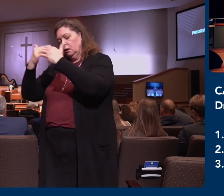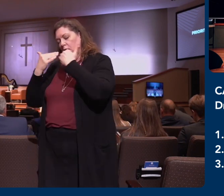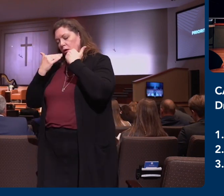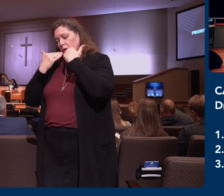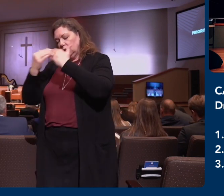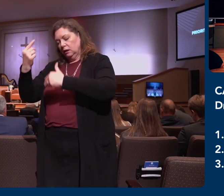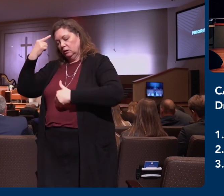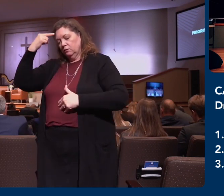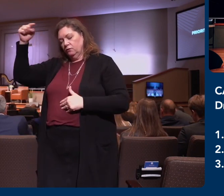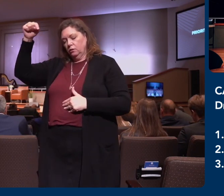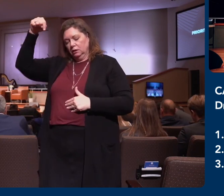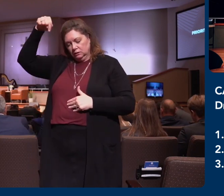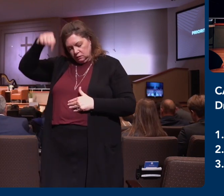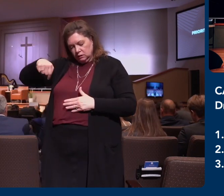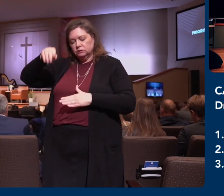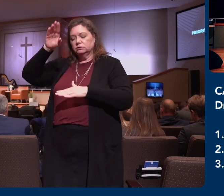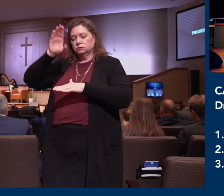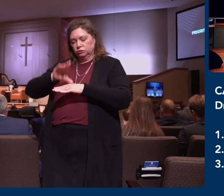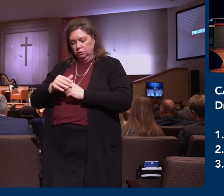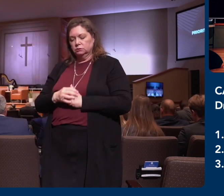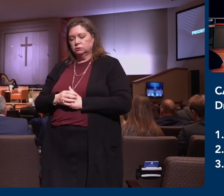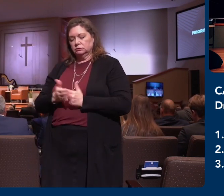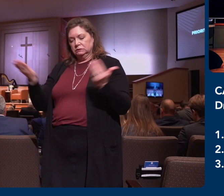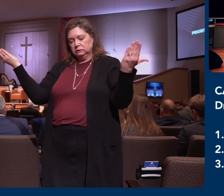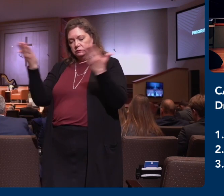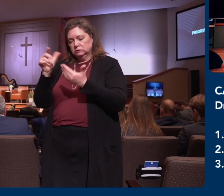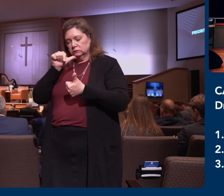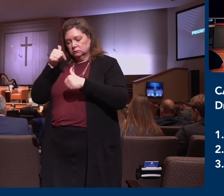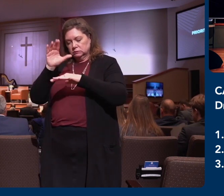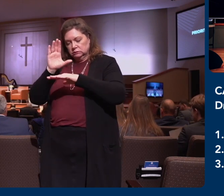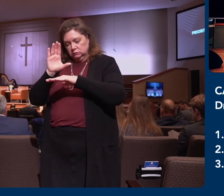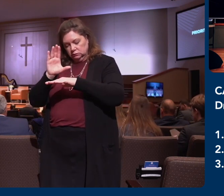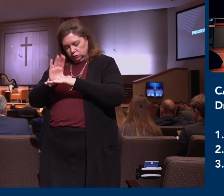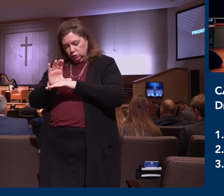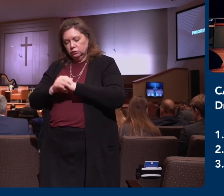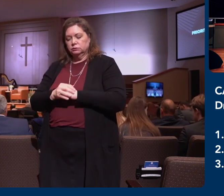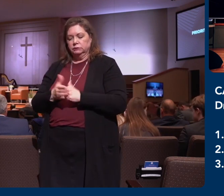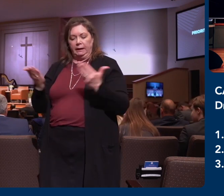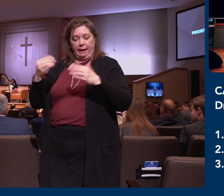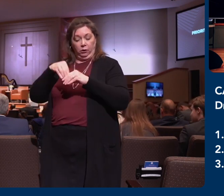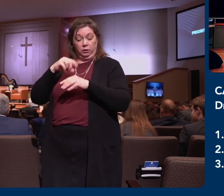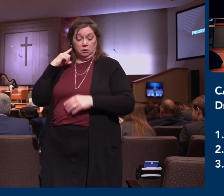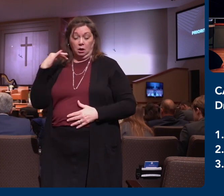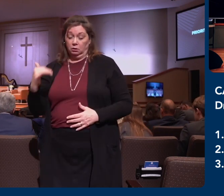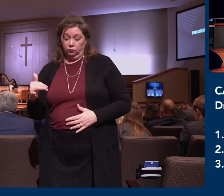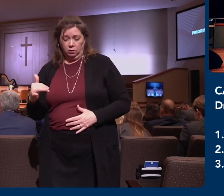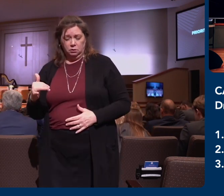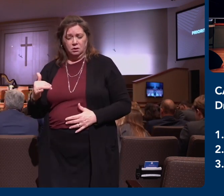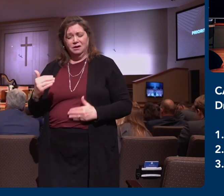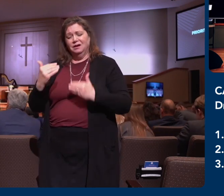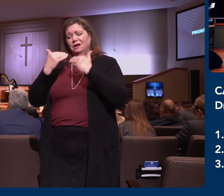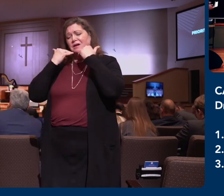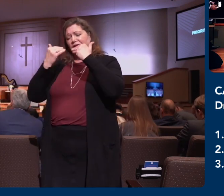wonderful folks in this church that have sacrificed so that the gospel would go forth and laborers would be sent to the harvest.